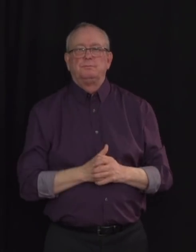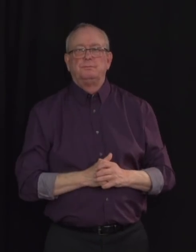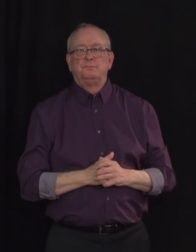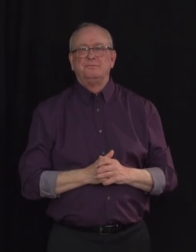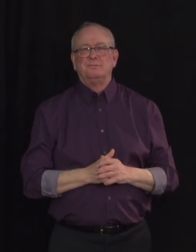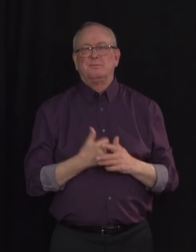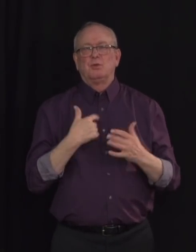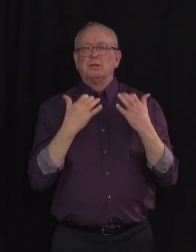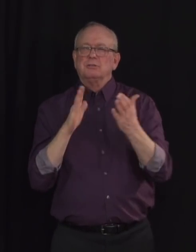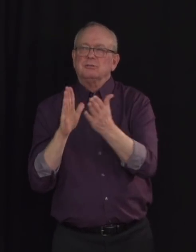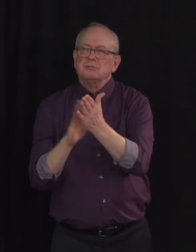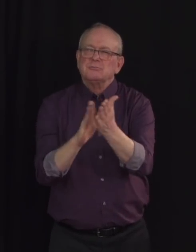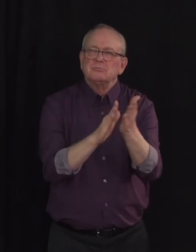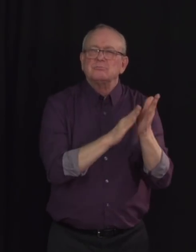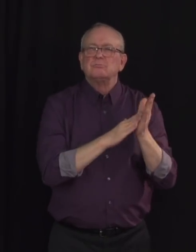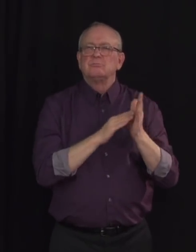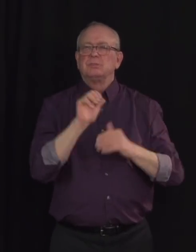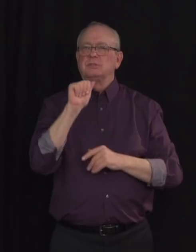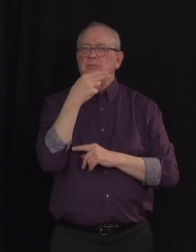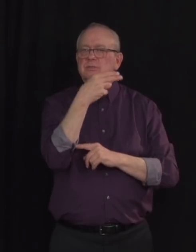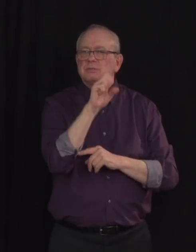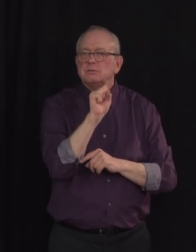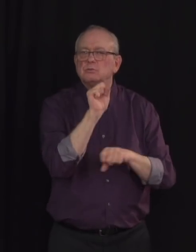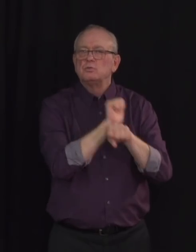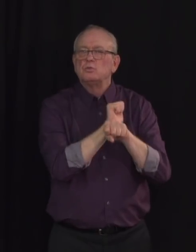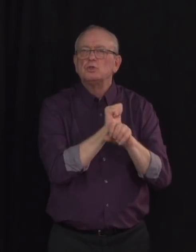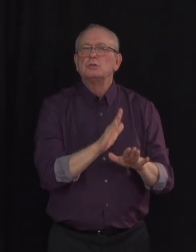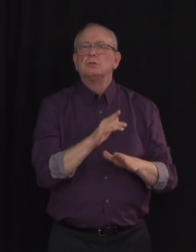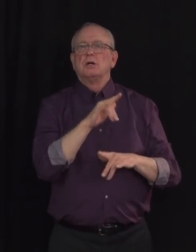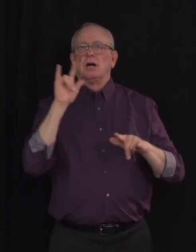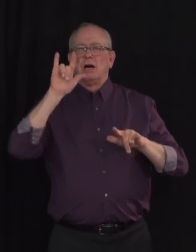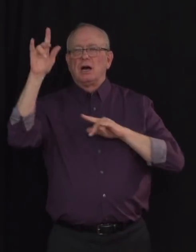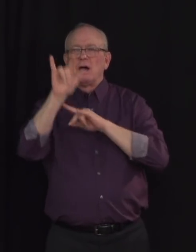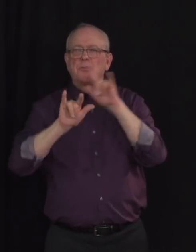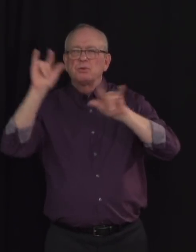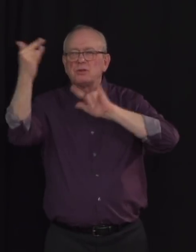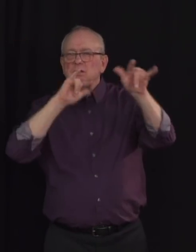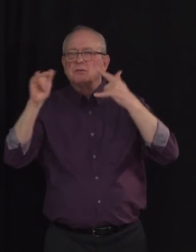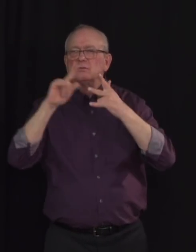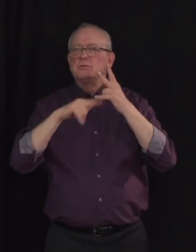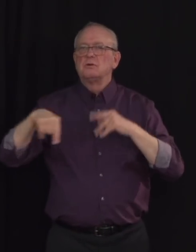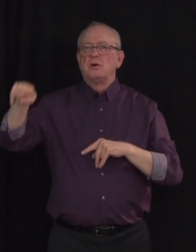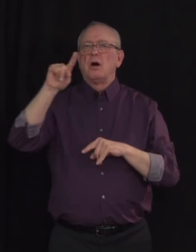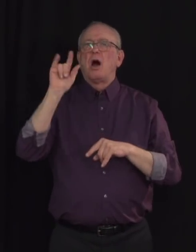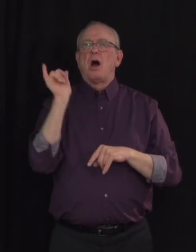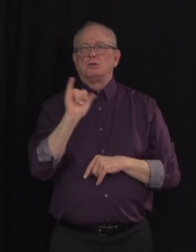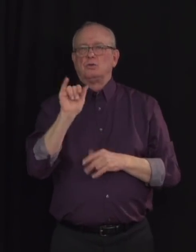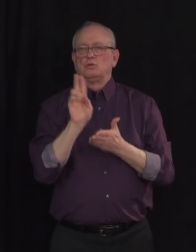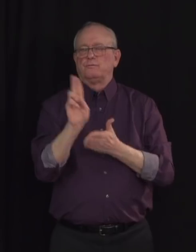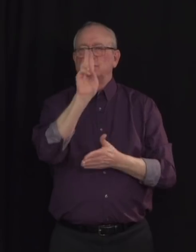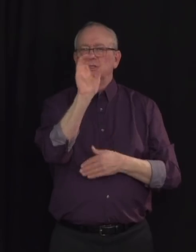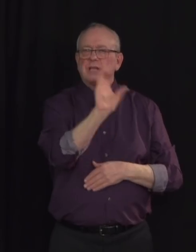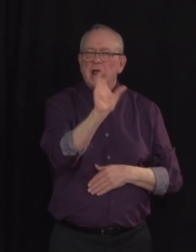Calgary International Airport, the airlines and Alberta Health Services, as well as the University of Calgary for helping to make this